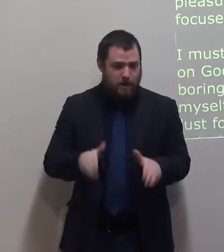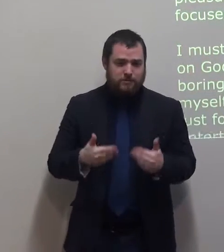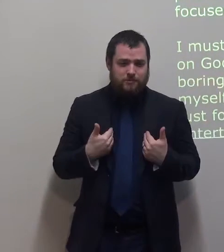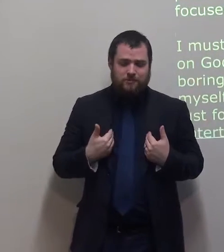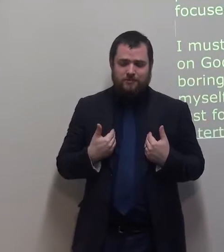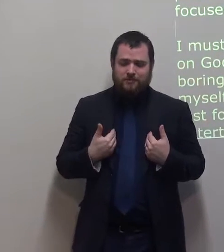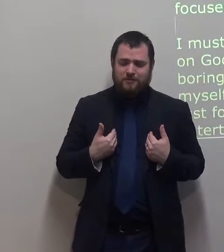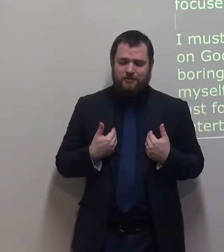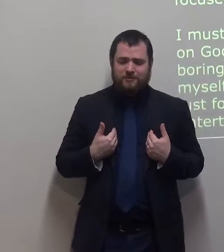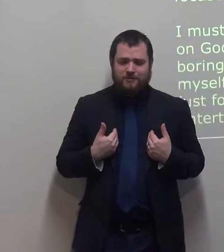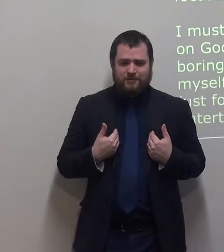I must focus on God.